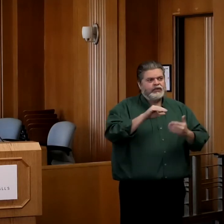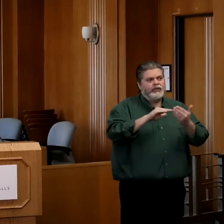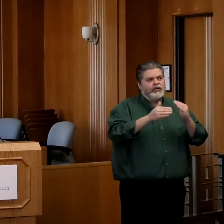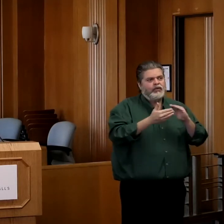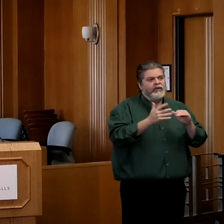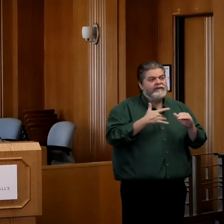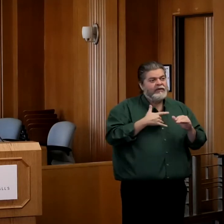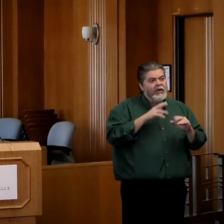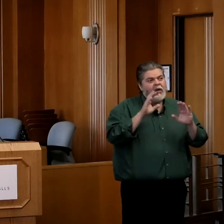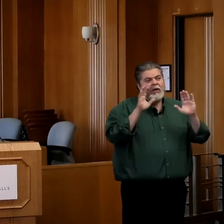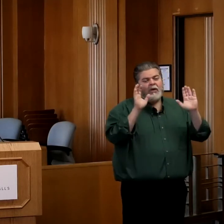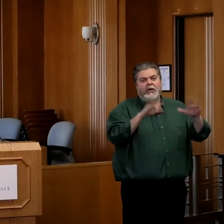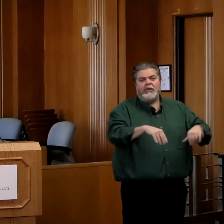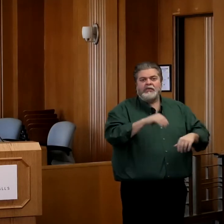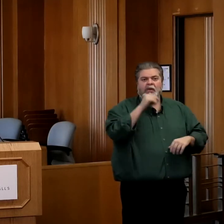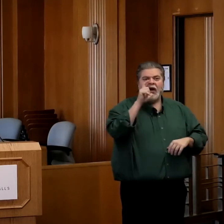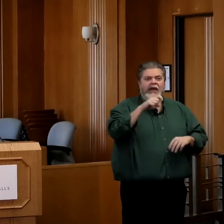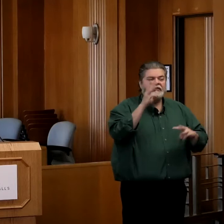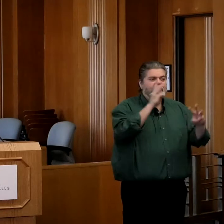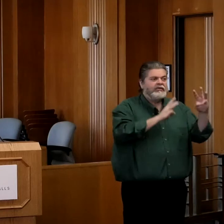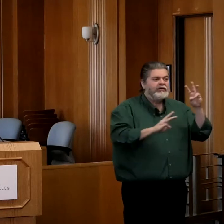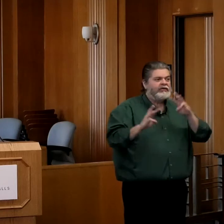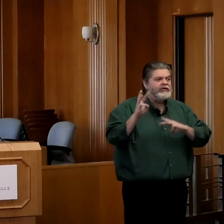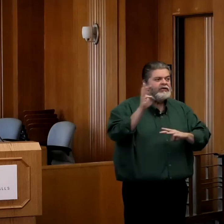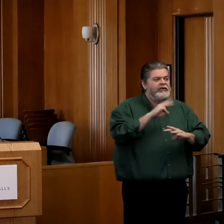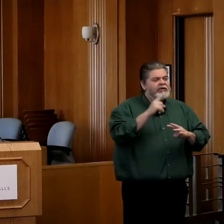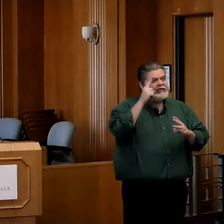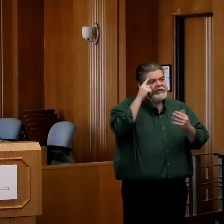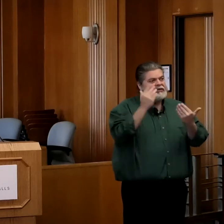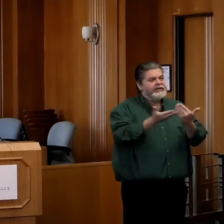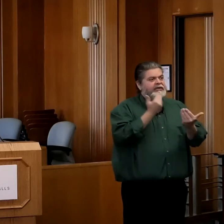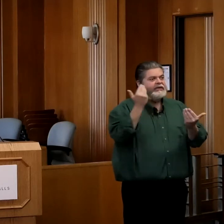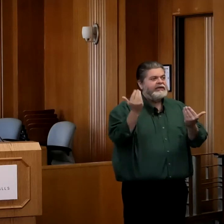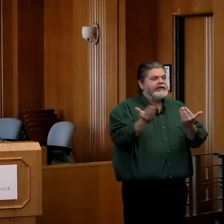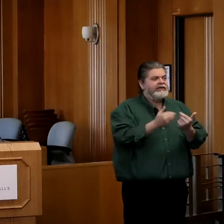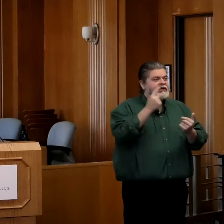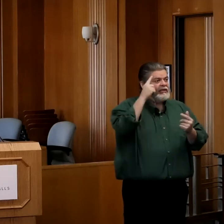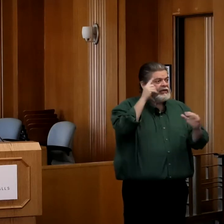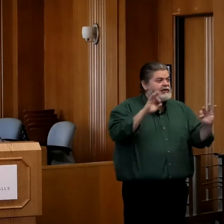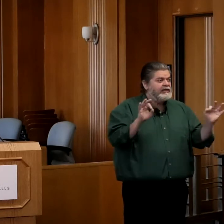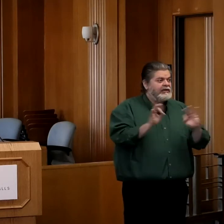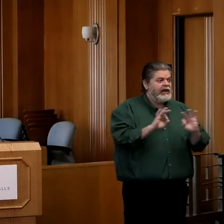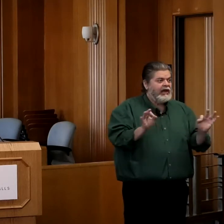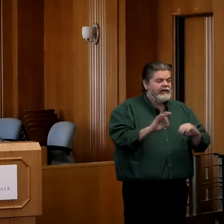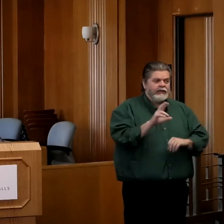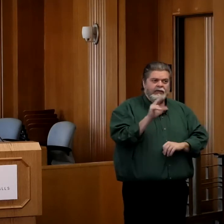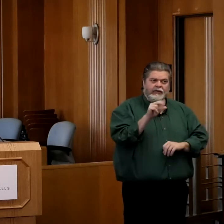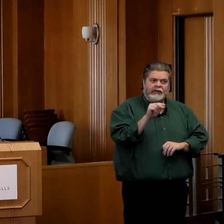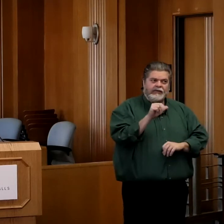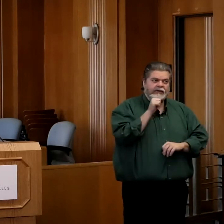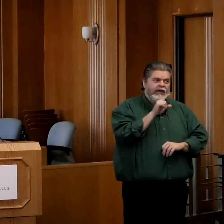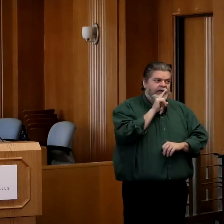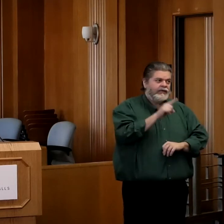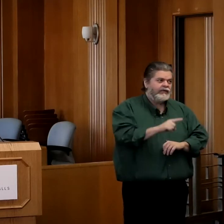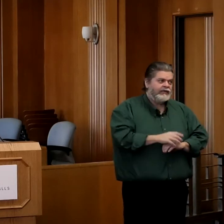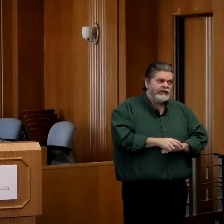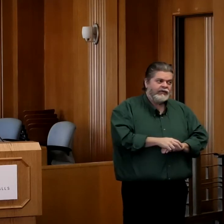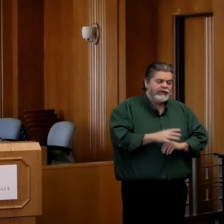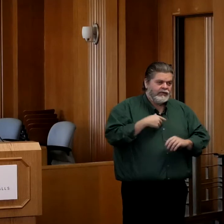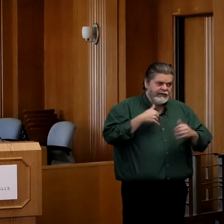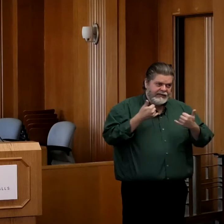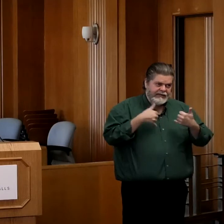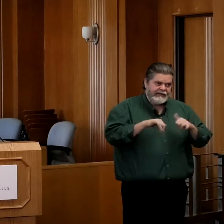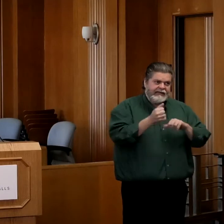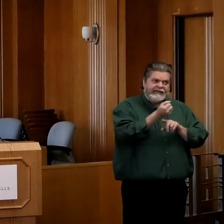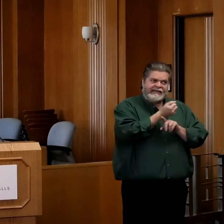relaxation that starts to happen with that optimistic messaging. And, you know, the truth of the matter is we're still several